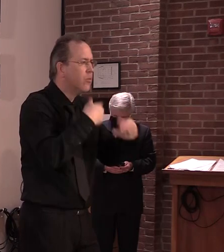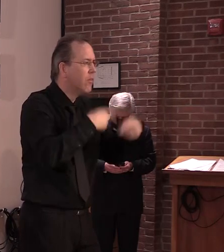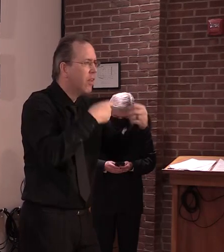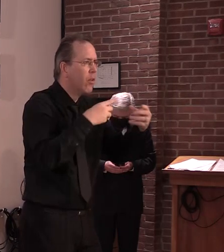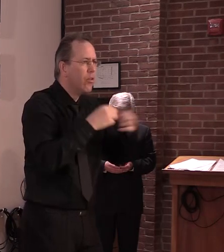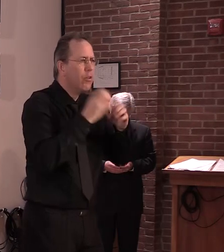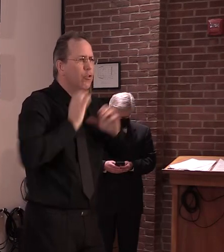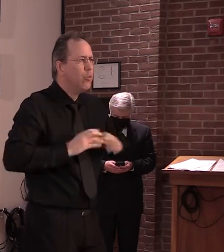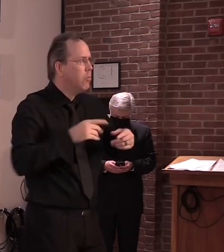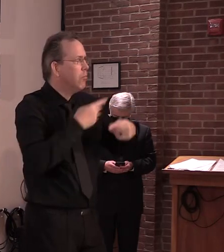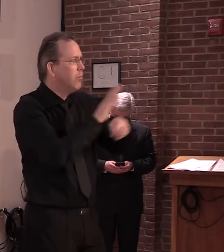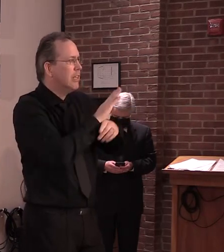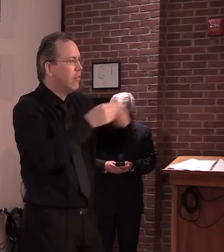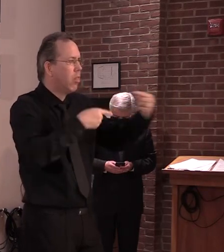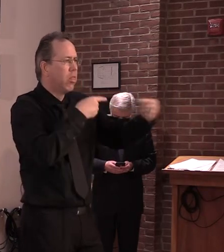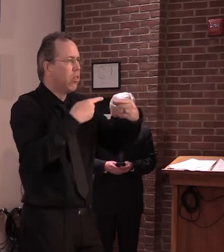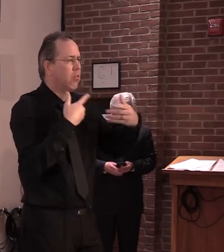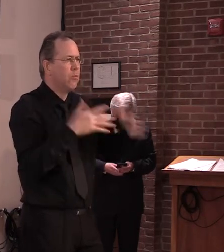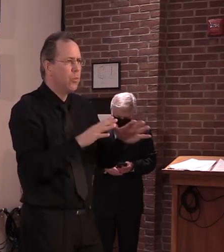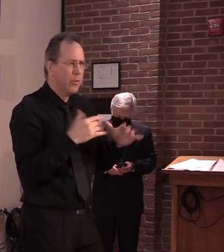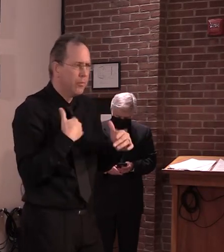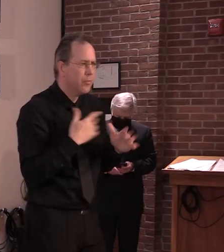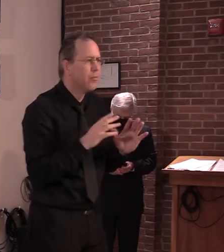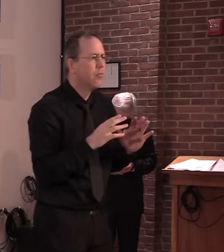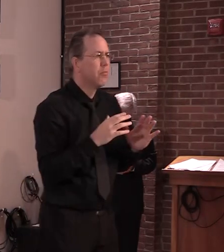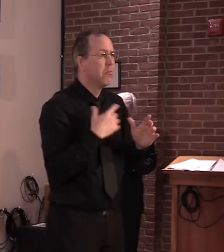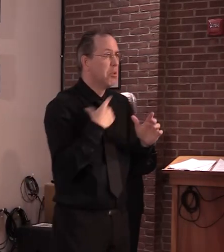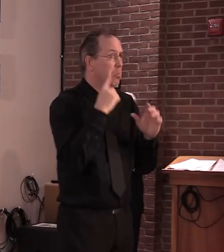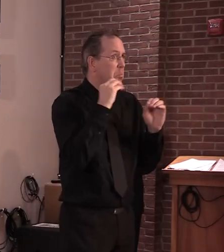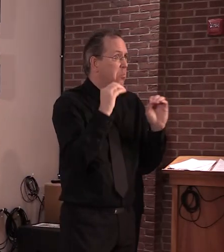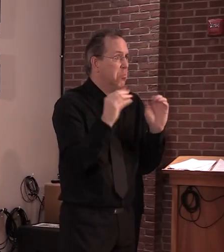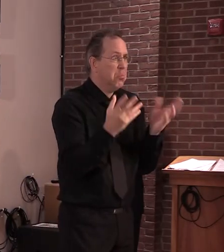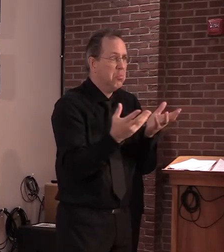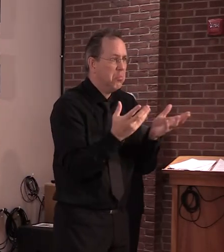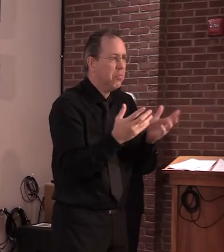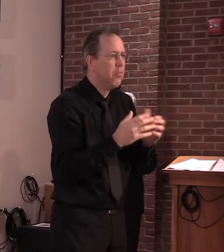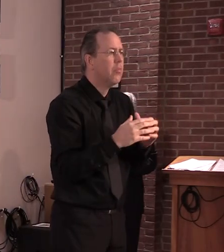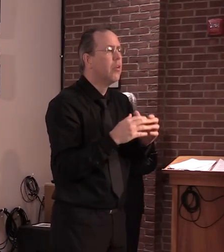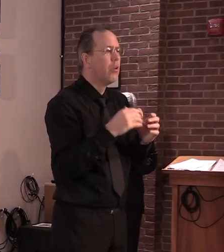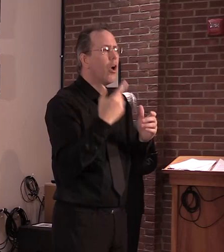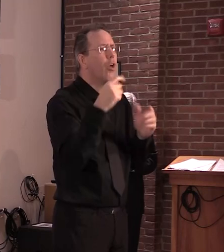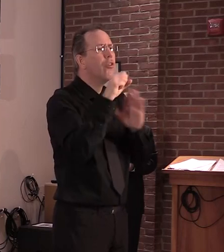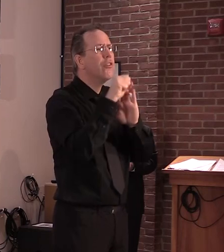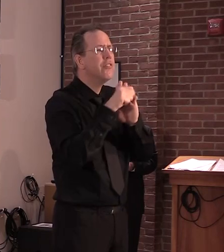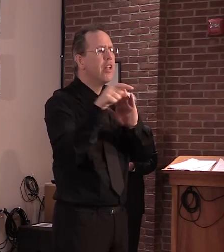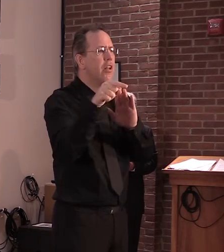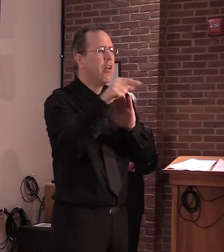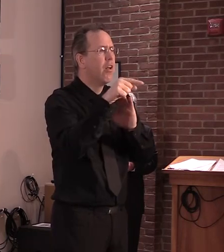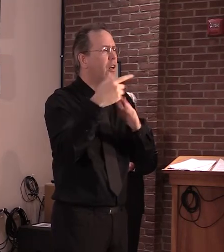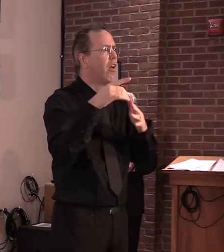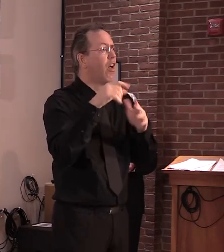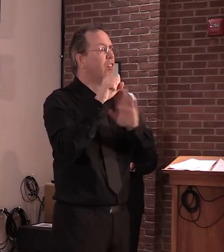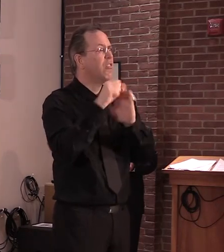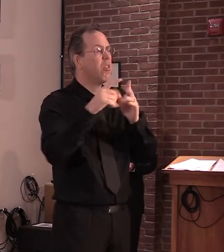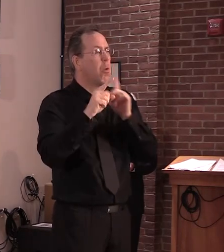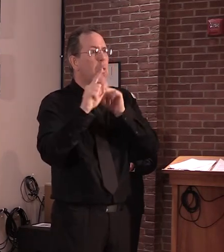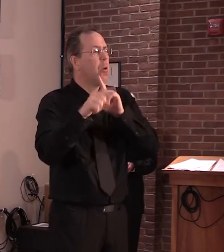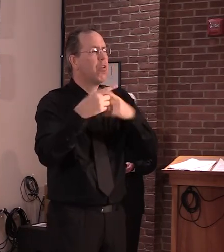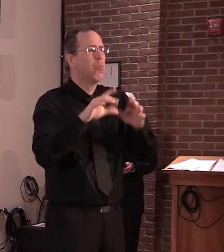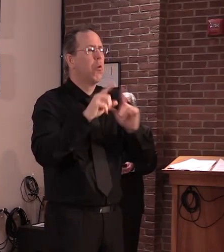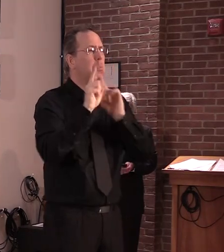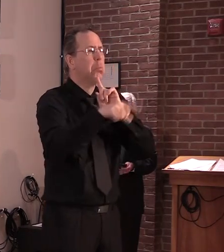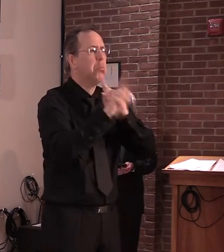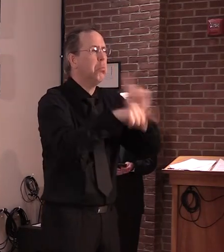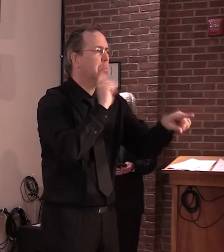that's happened in Vermont, but I have seen that across some of the national reports where we're seeing